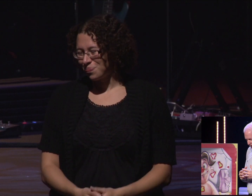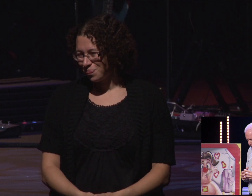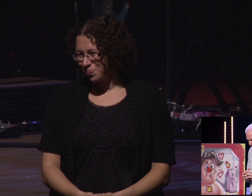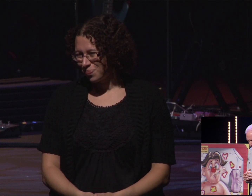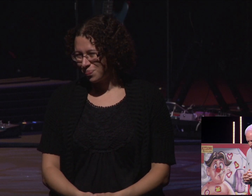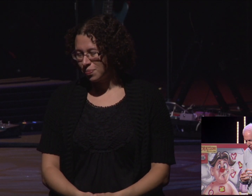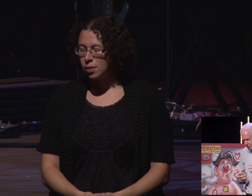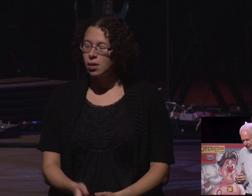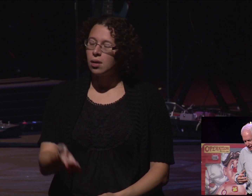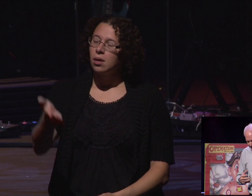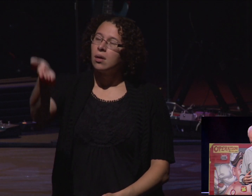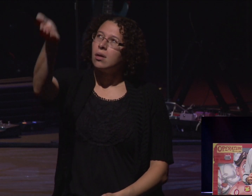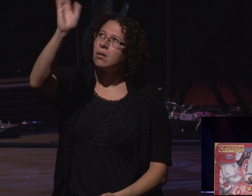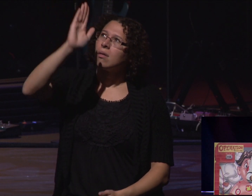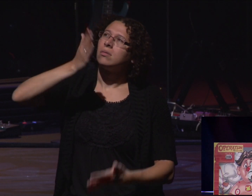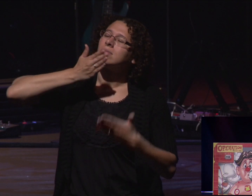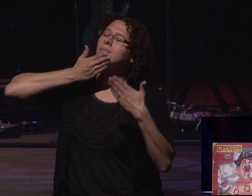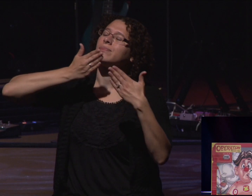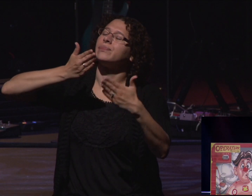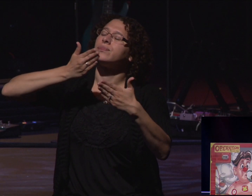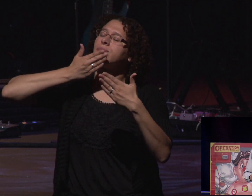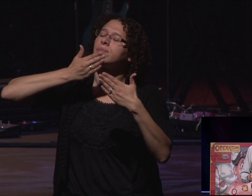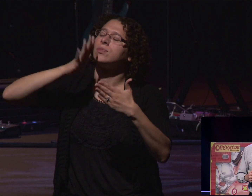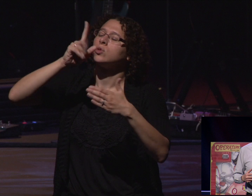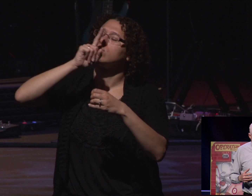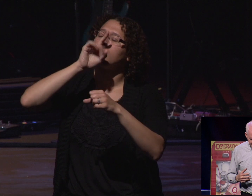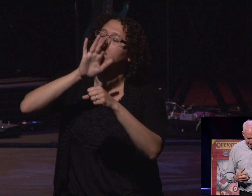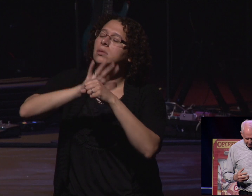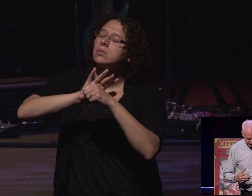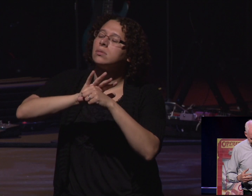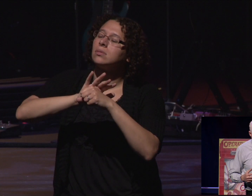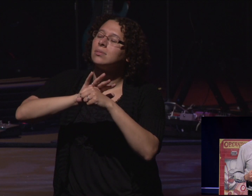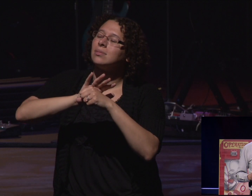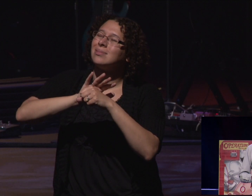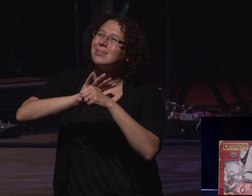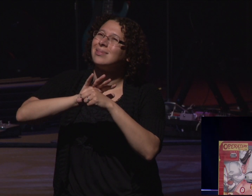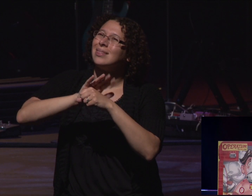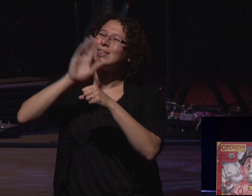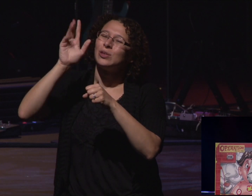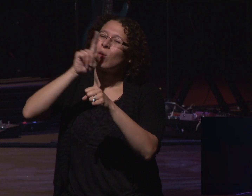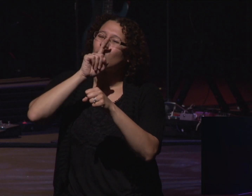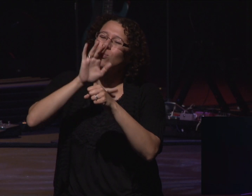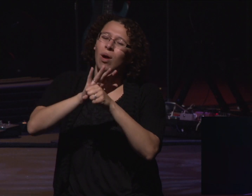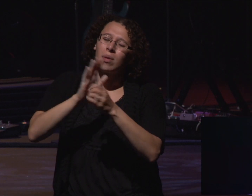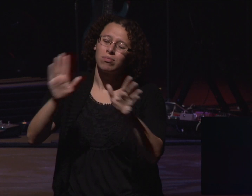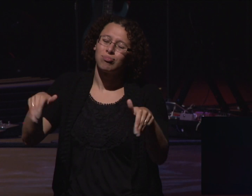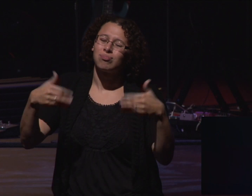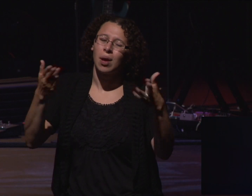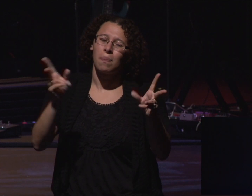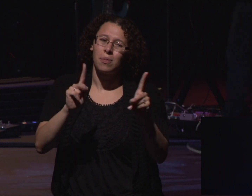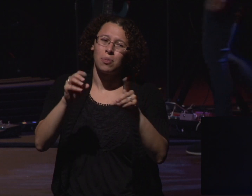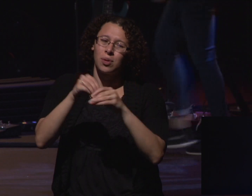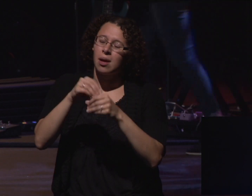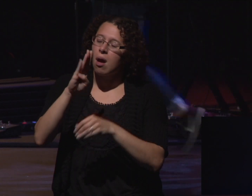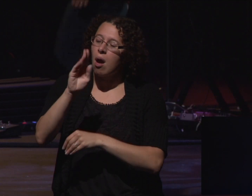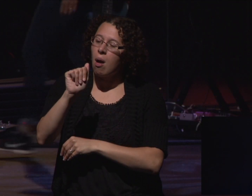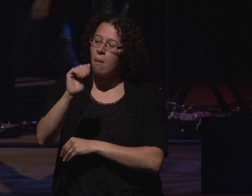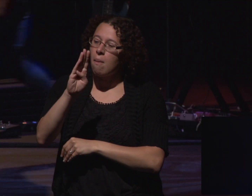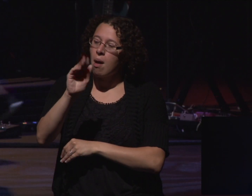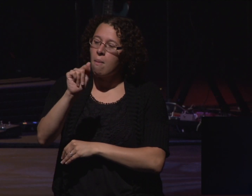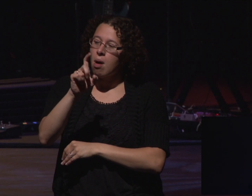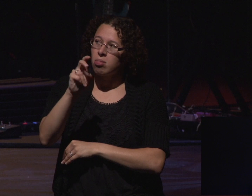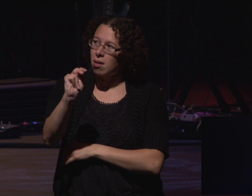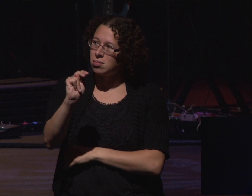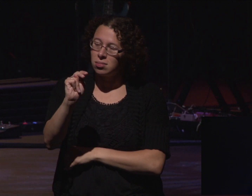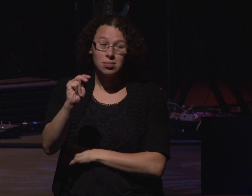And the promises you gave to the people in Babylon that needed hope. And Father, today